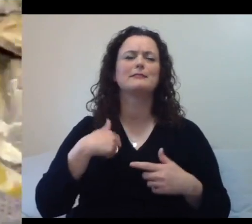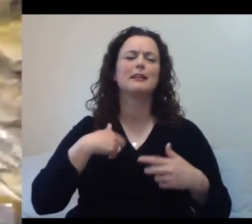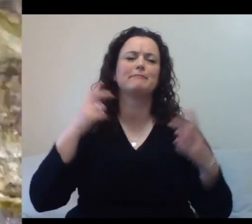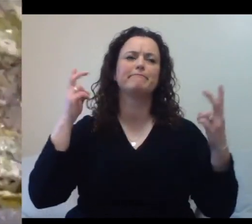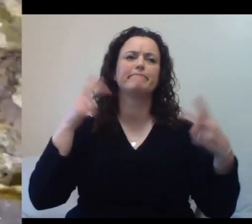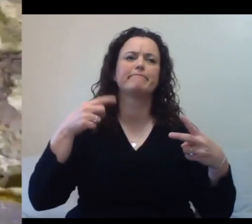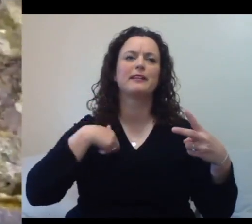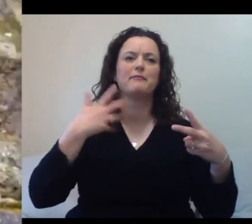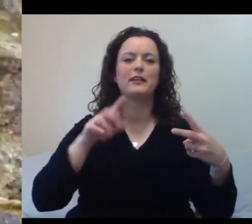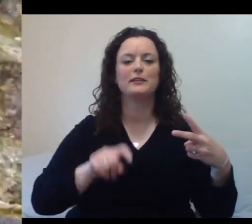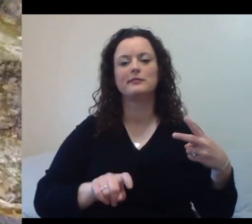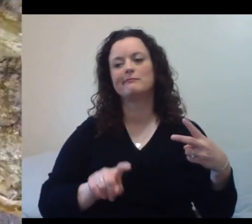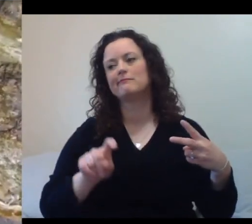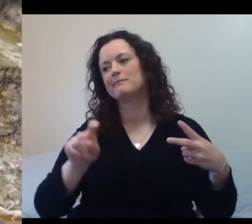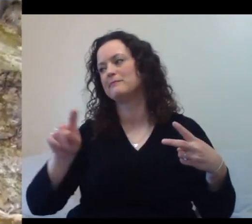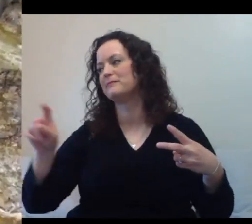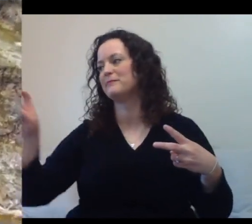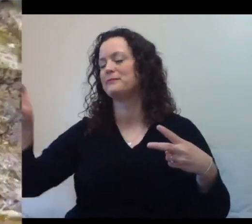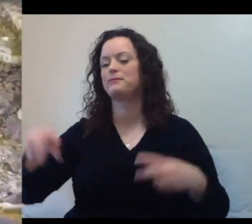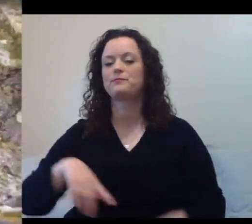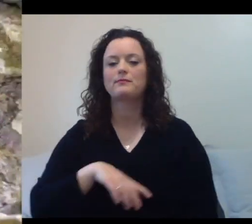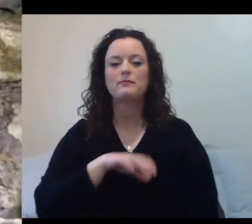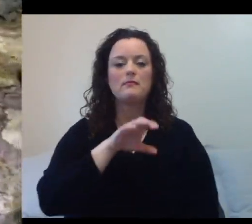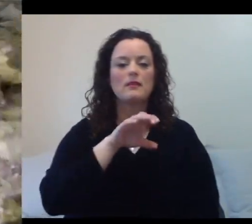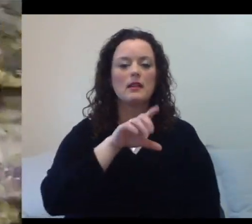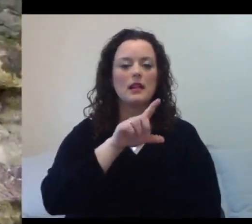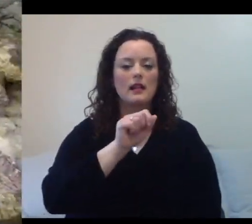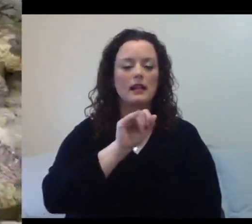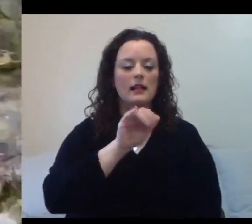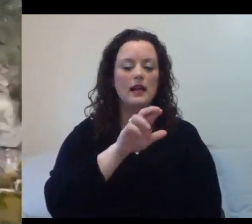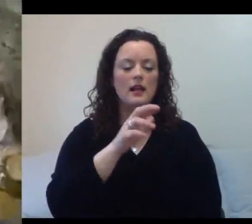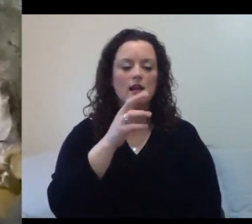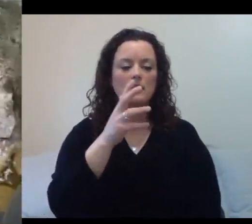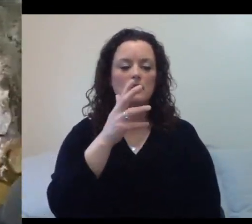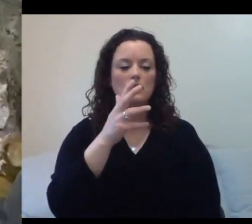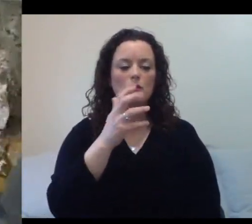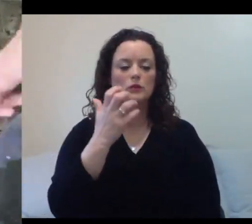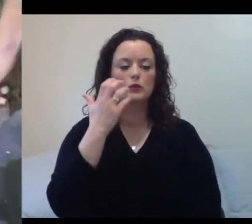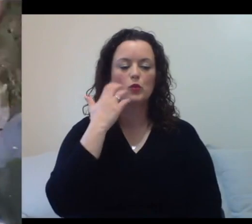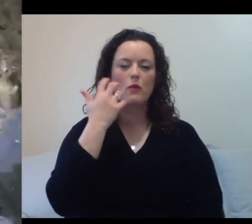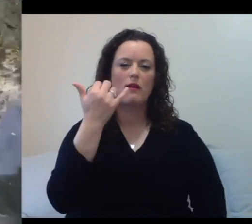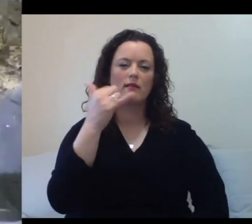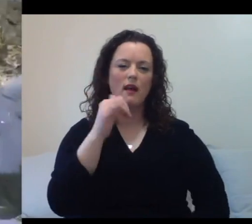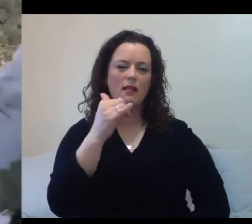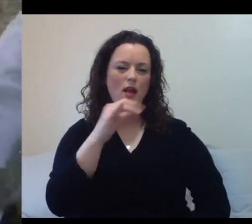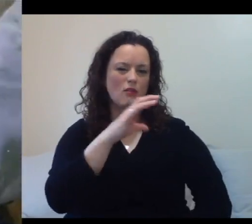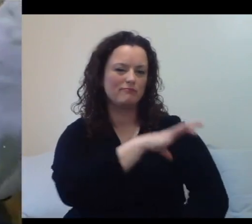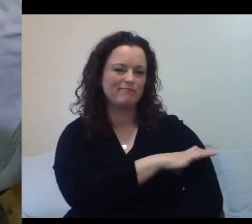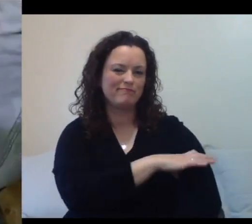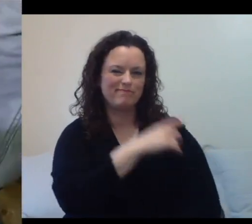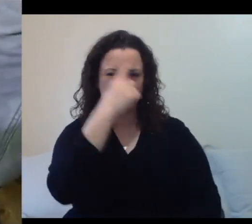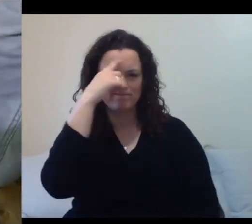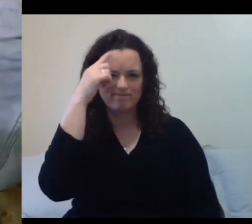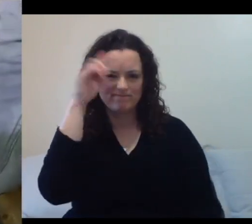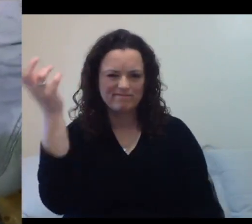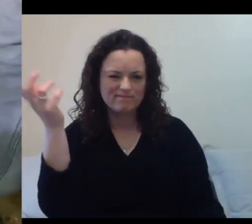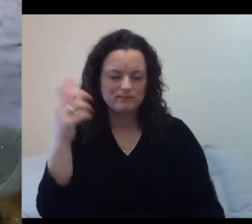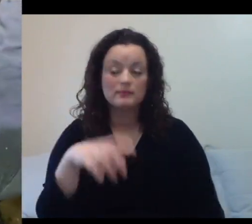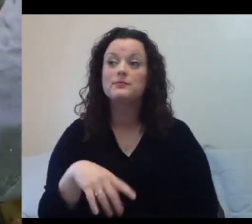Claire wants to know what the yellow tag is for. Yeah, so if you look, so he's got this nice yellow bracelet. If you look at all